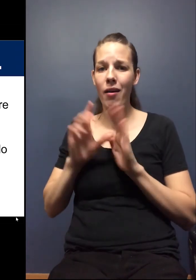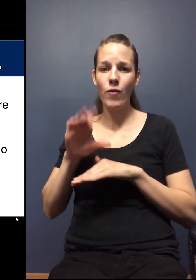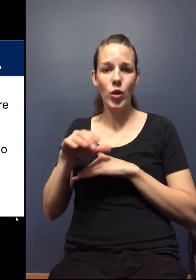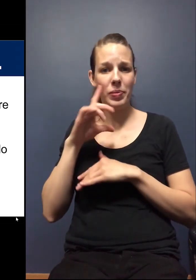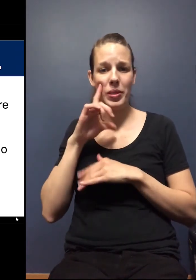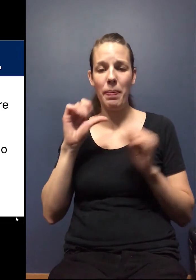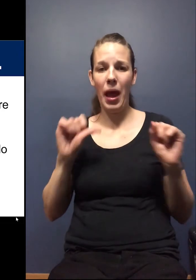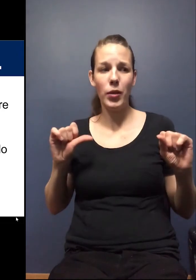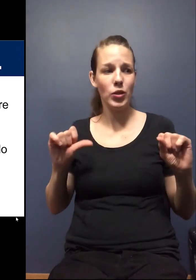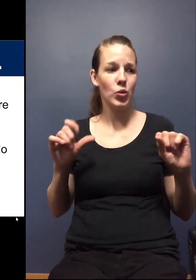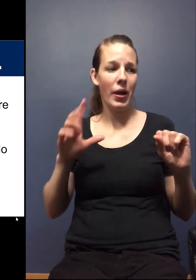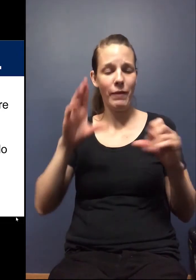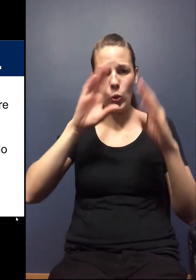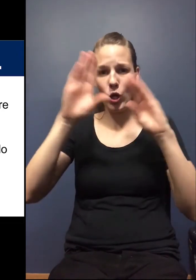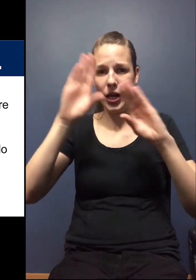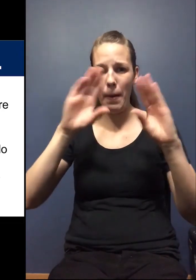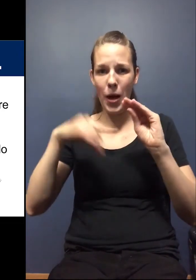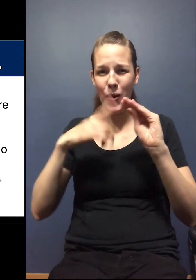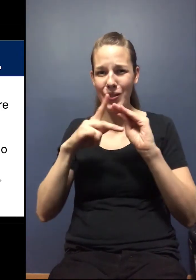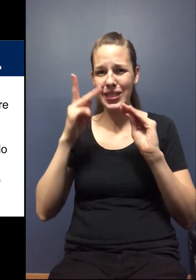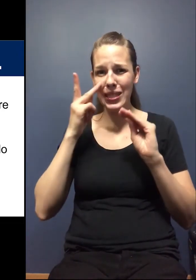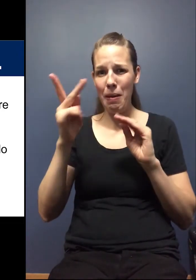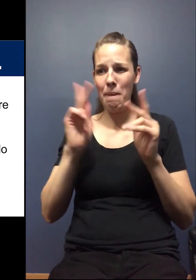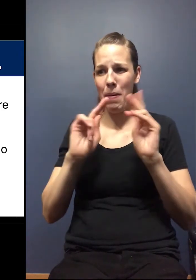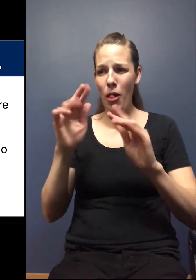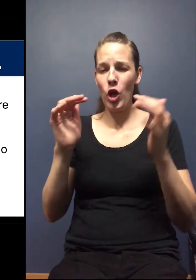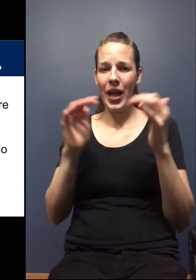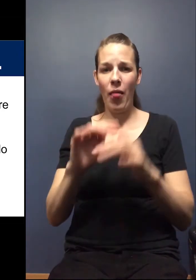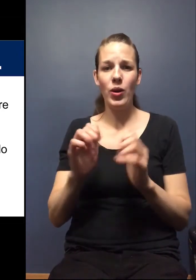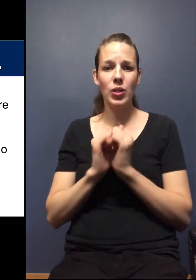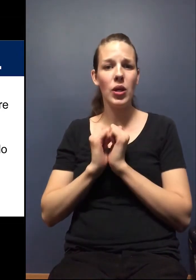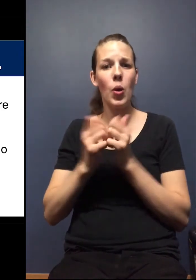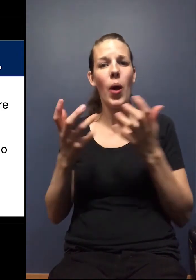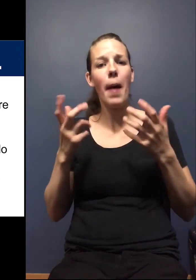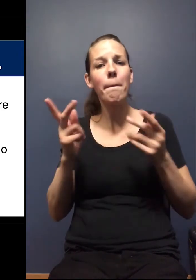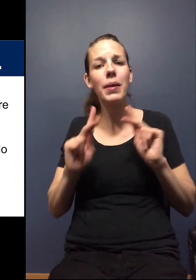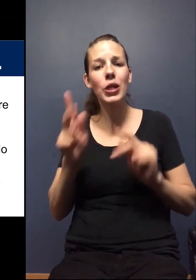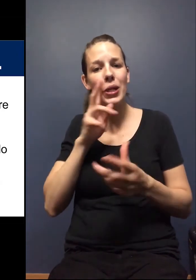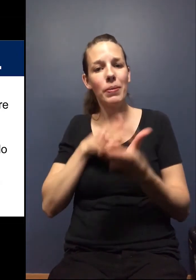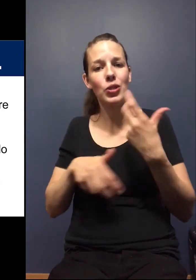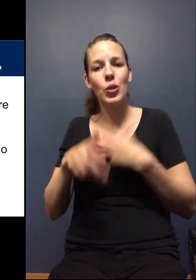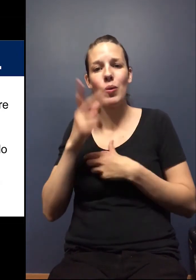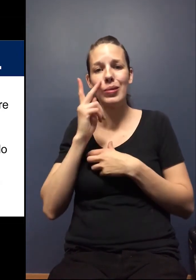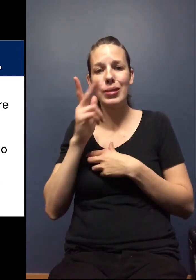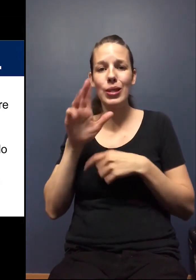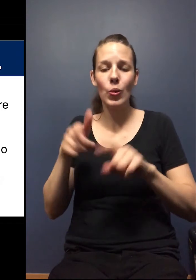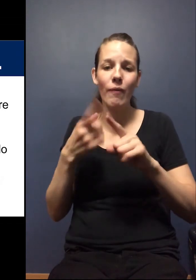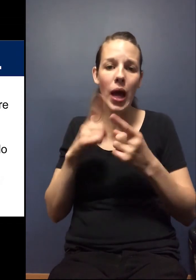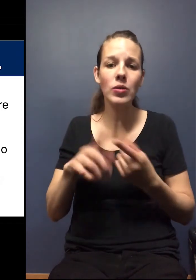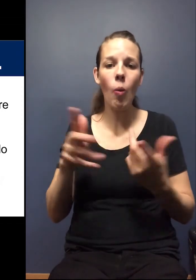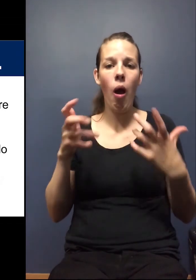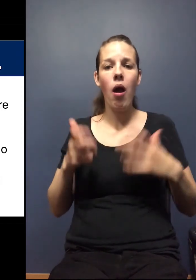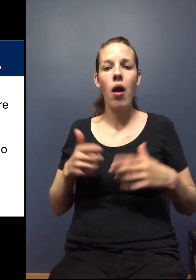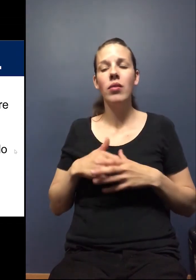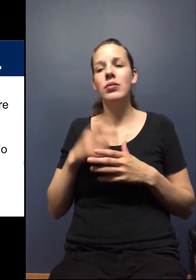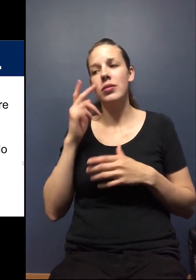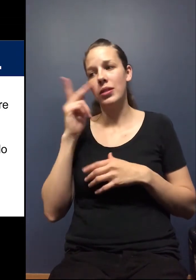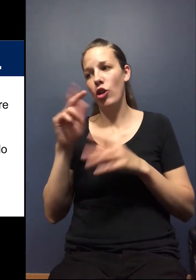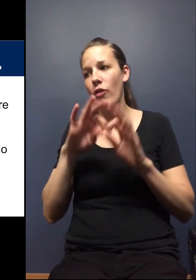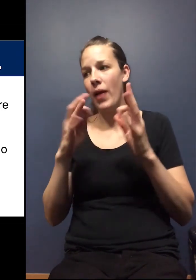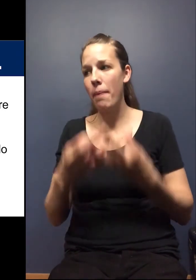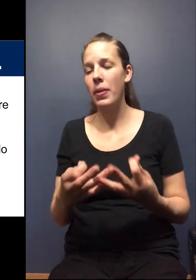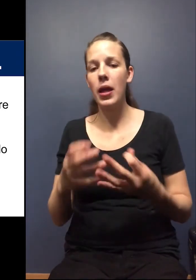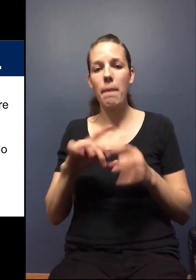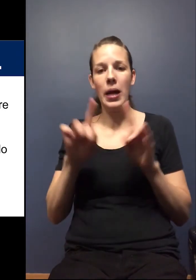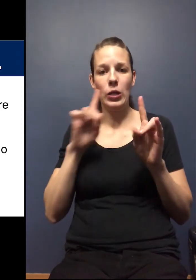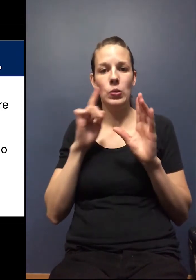worry about, um, seeing if people are gathering together, but we do want people to be social. We do want you to see your friends. We do want you to see your families,